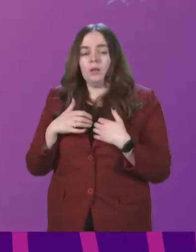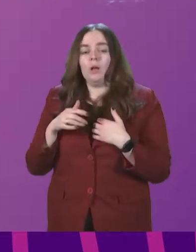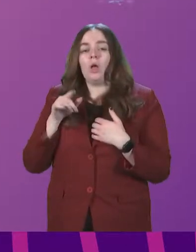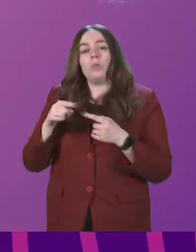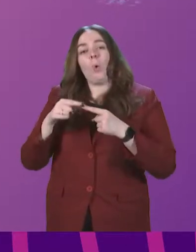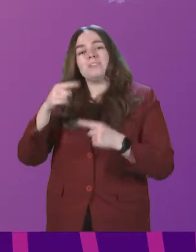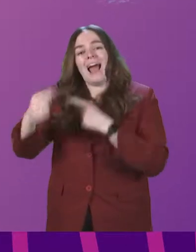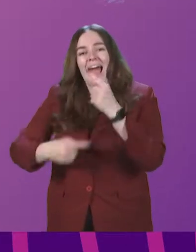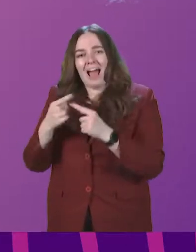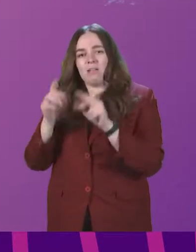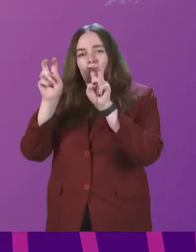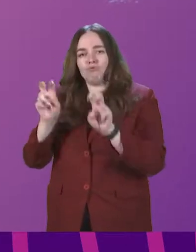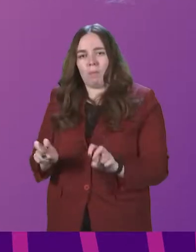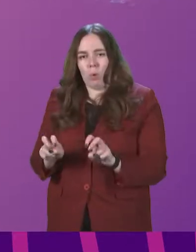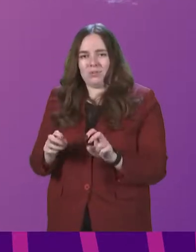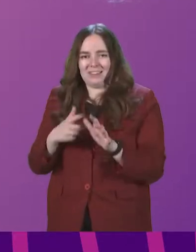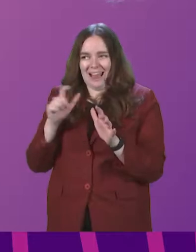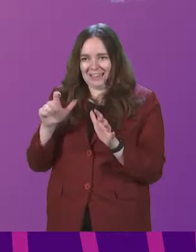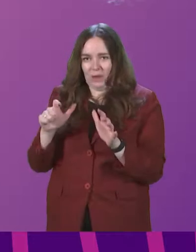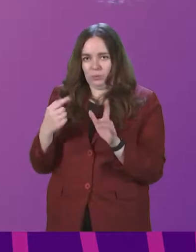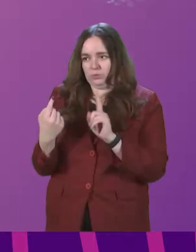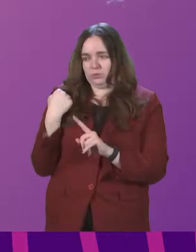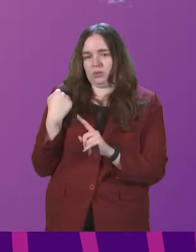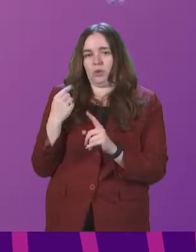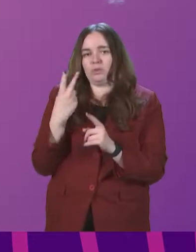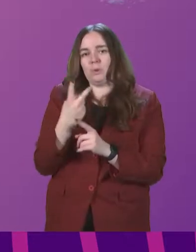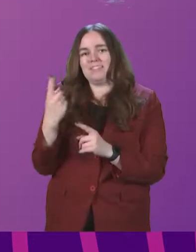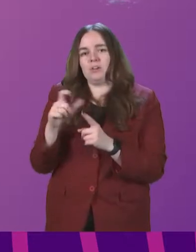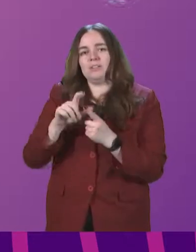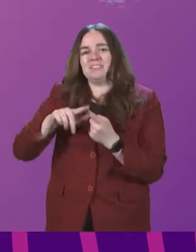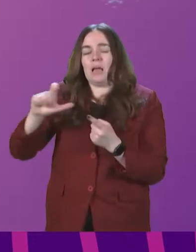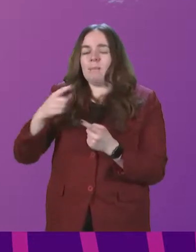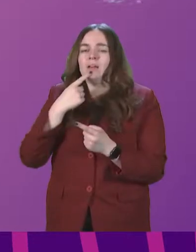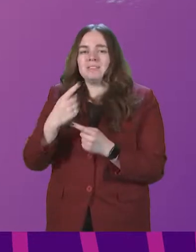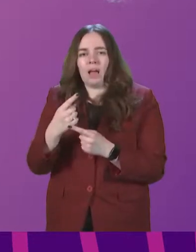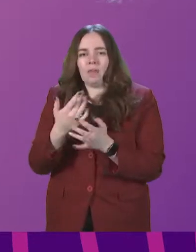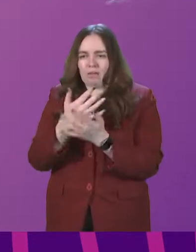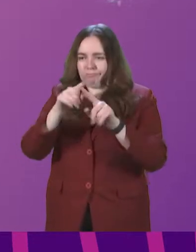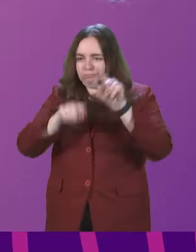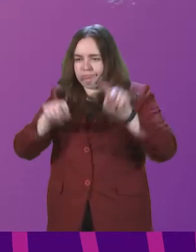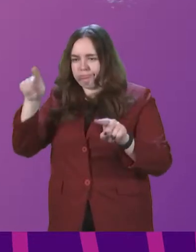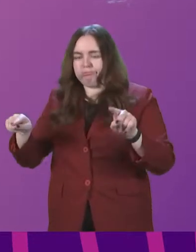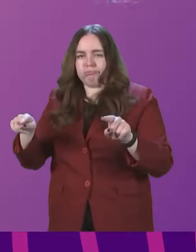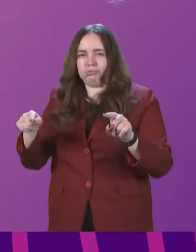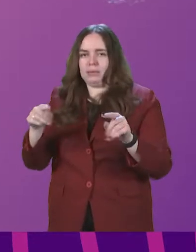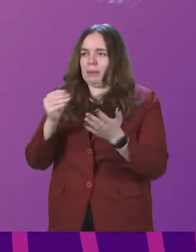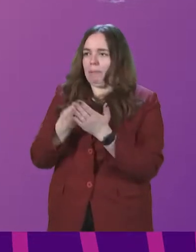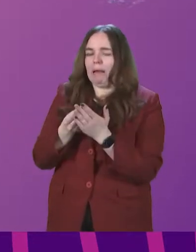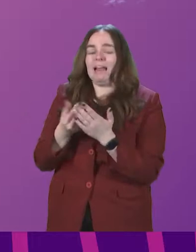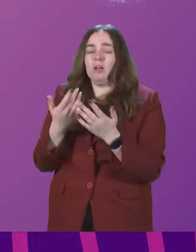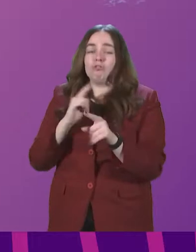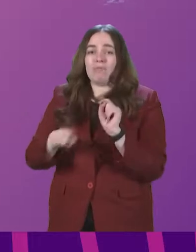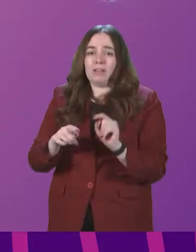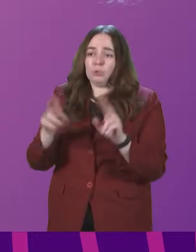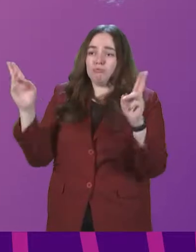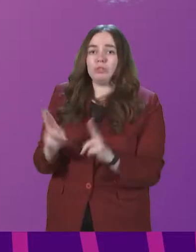annual reports and accounts published on the 21st of December show that diverse revenue streams have helped mitigate the COVID impact on